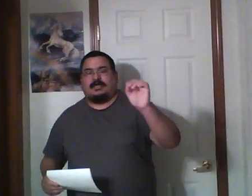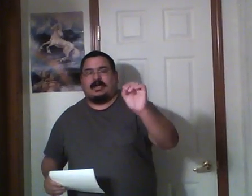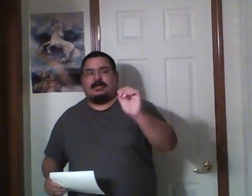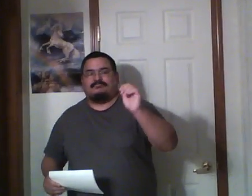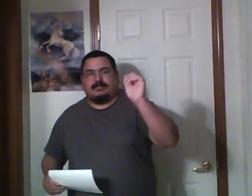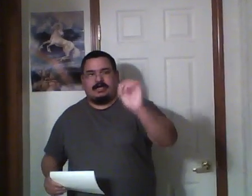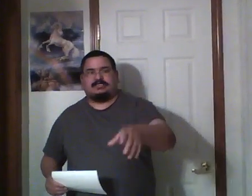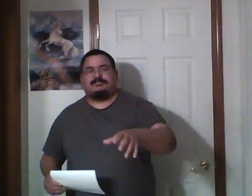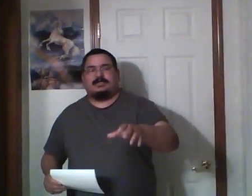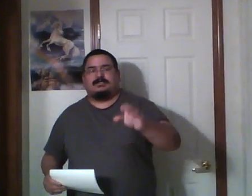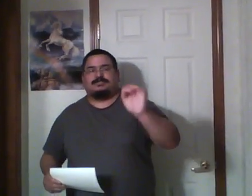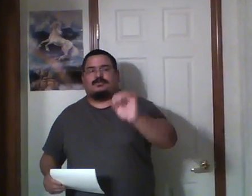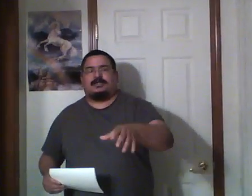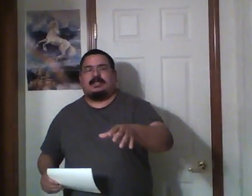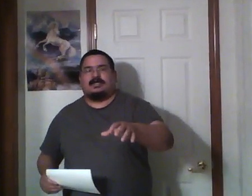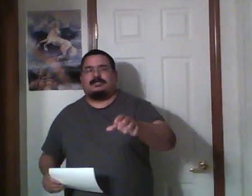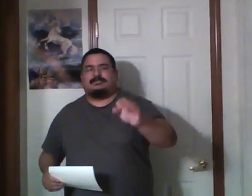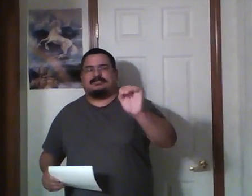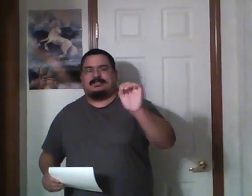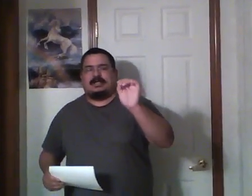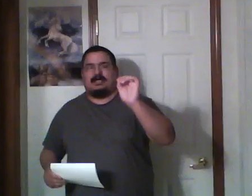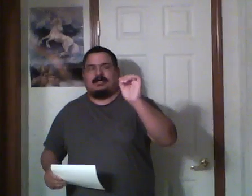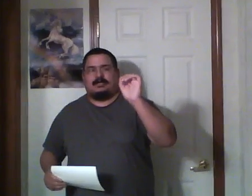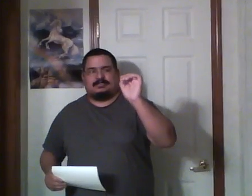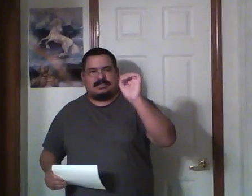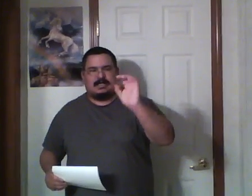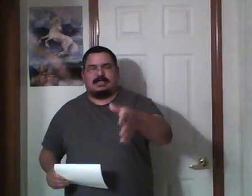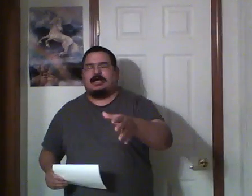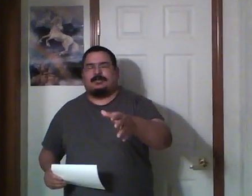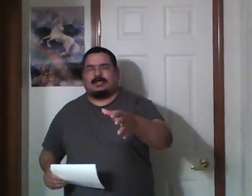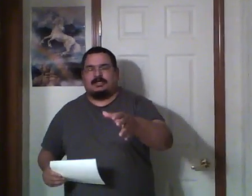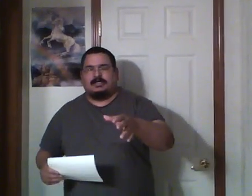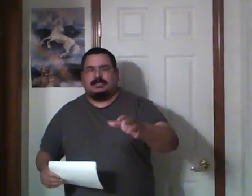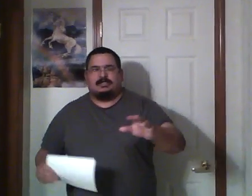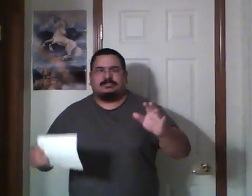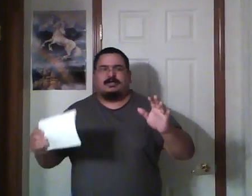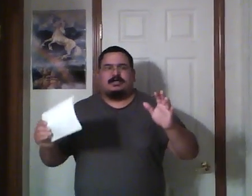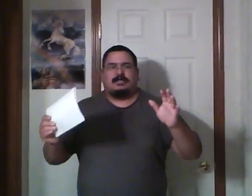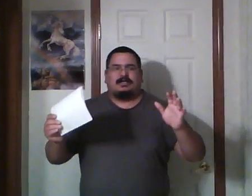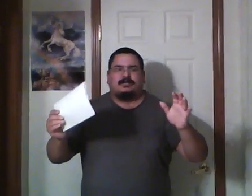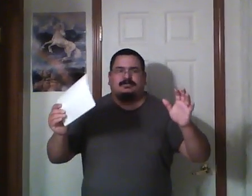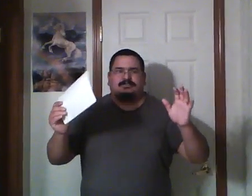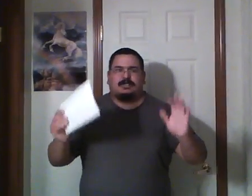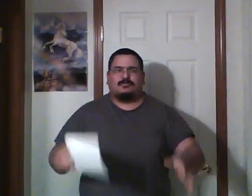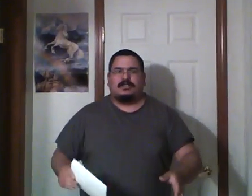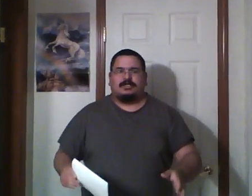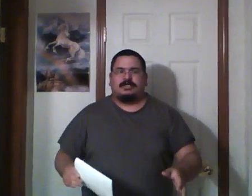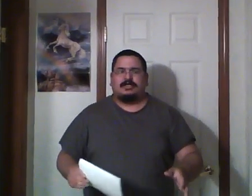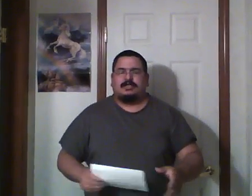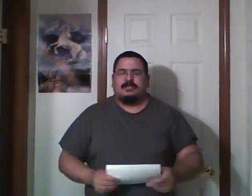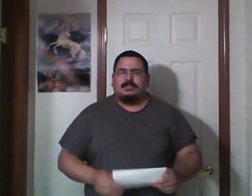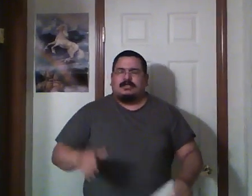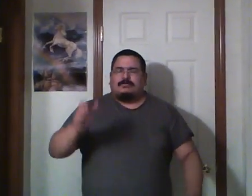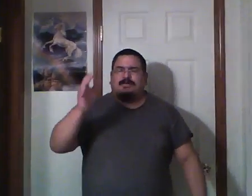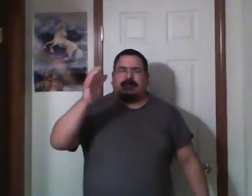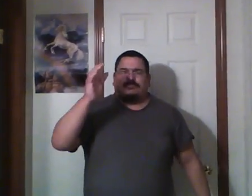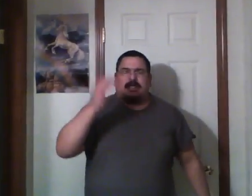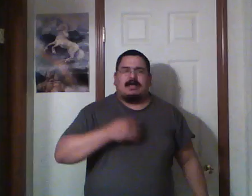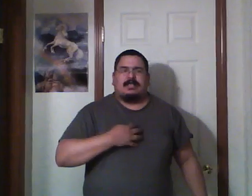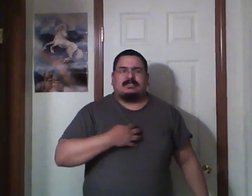X-Men storyline, Second Coming. It started really good, but what I'd like